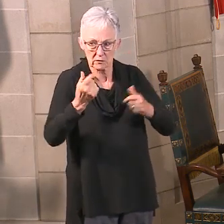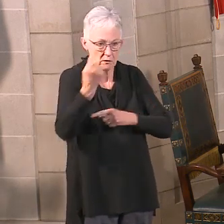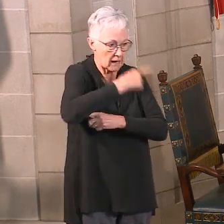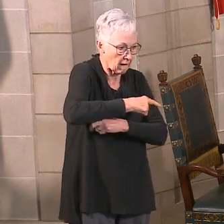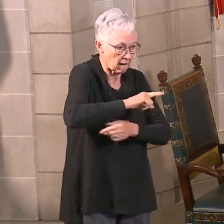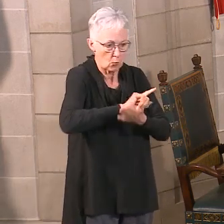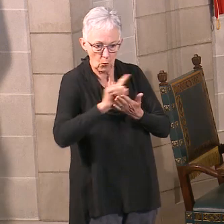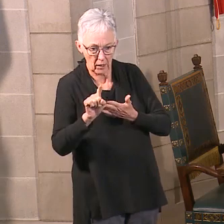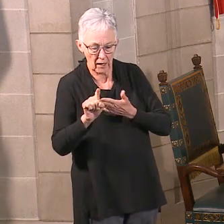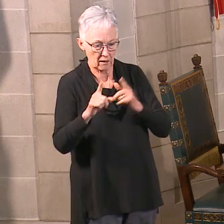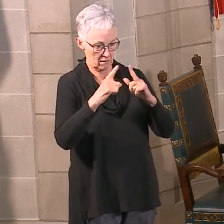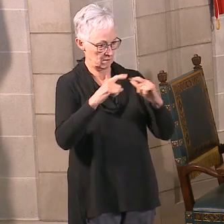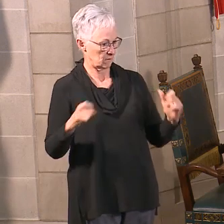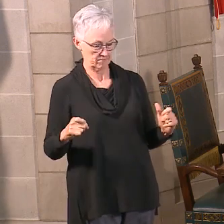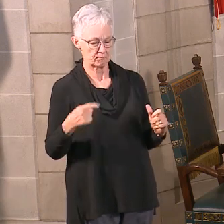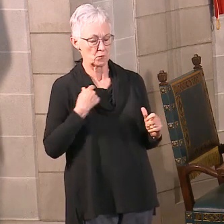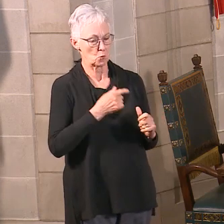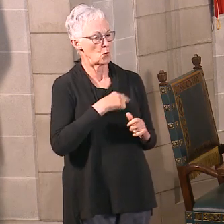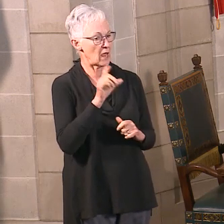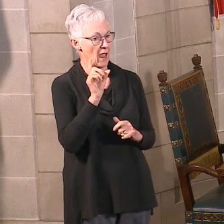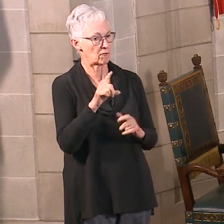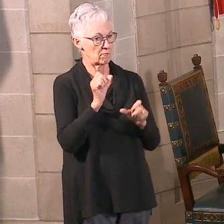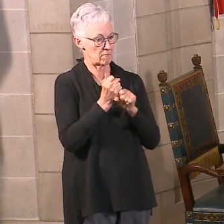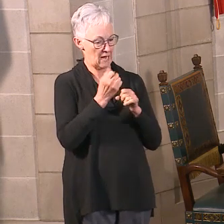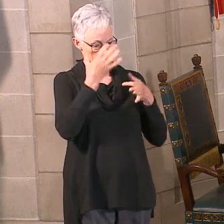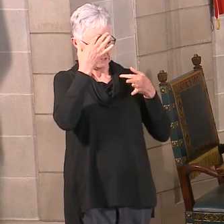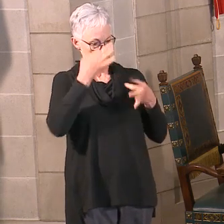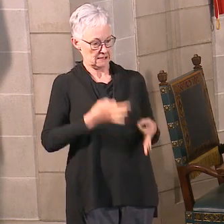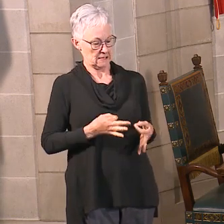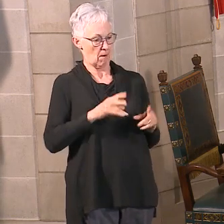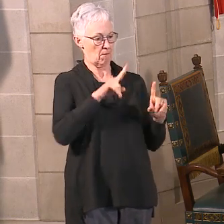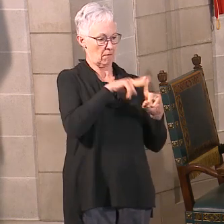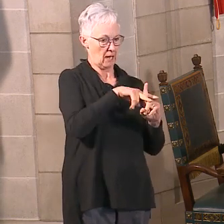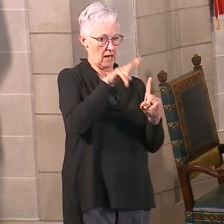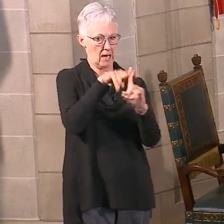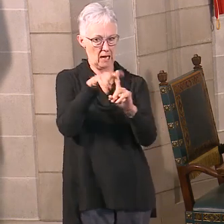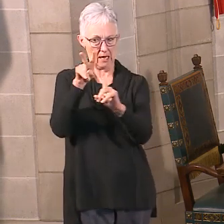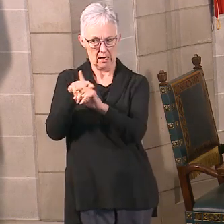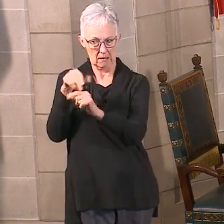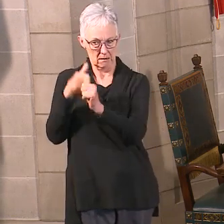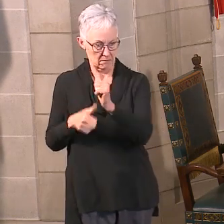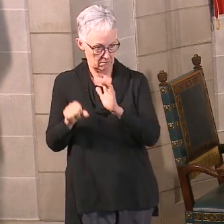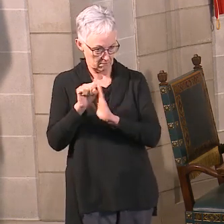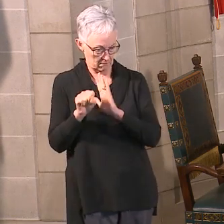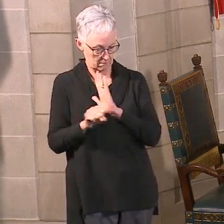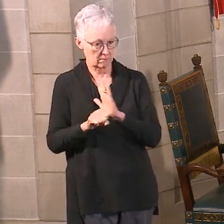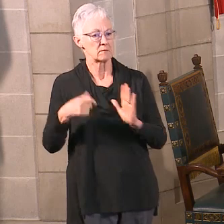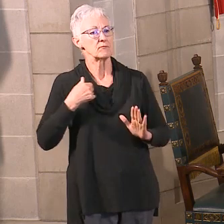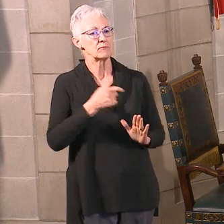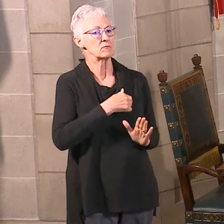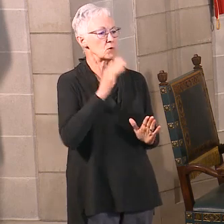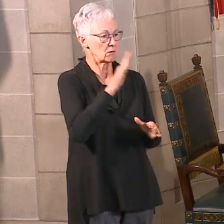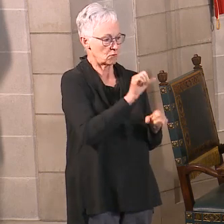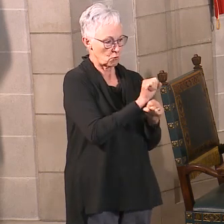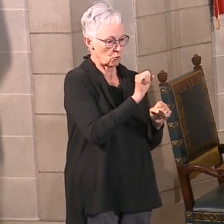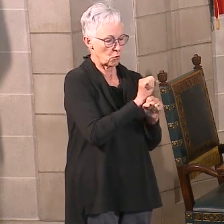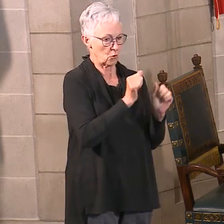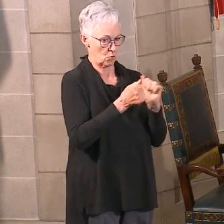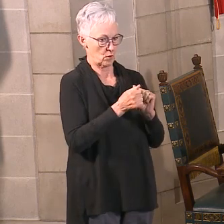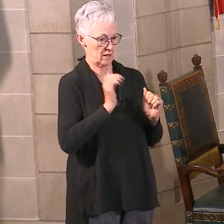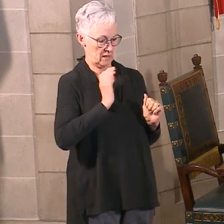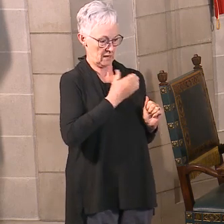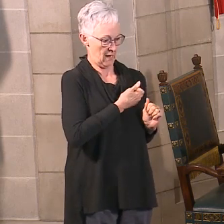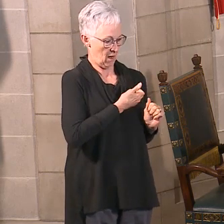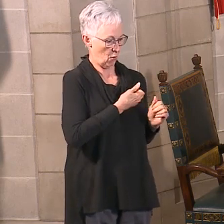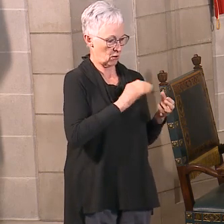from our federal partners, as well as being in contact with our local partners and industry groups about, as we think about loosening